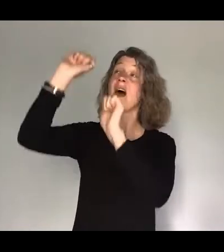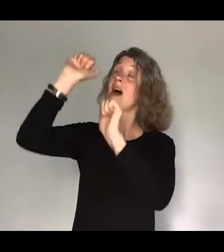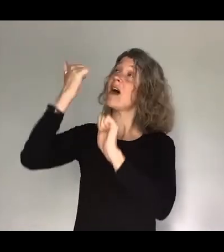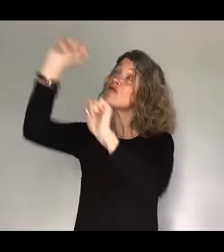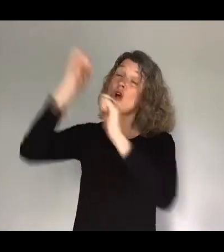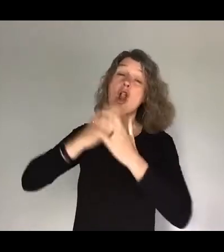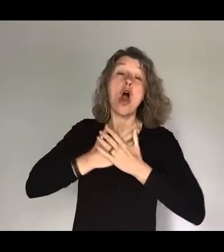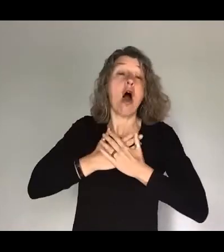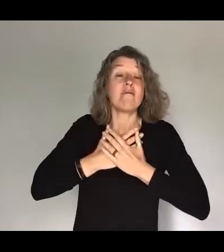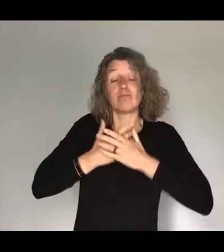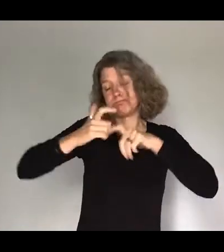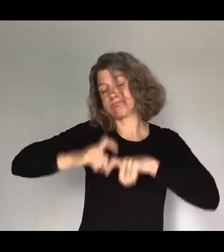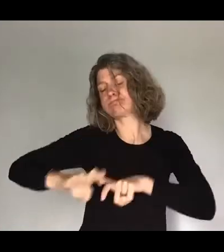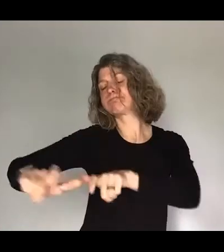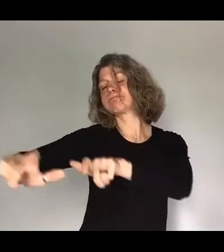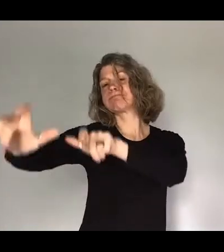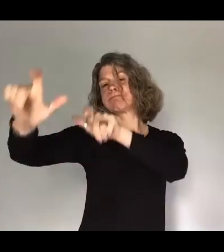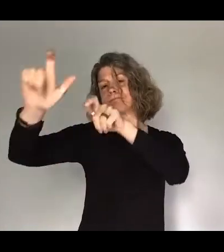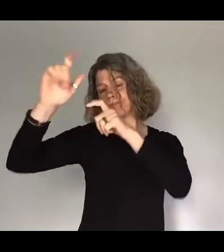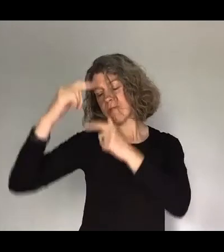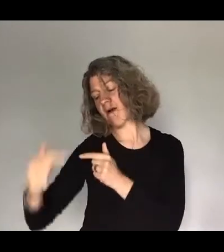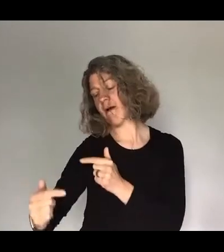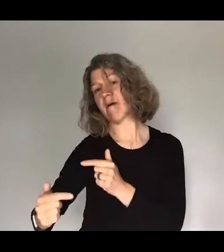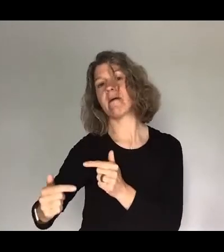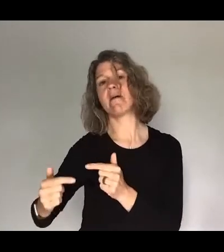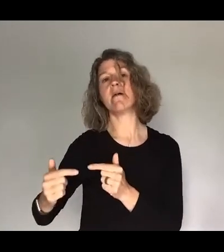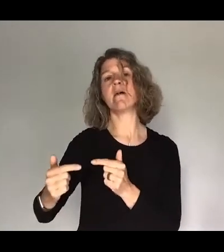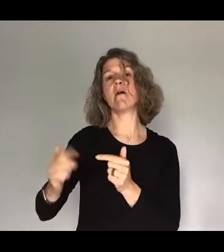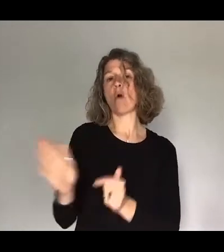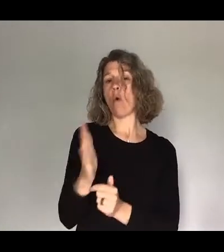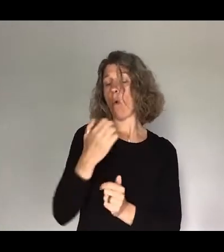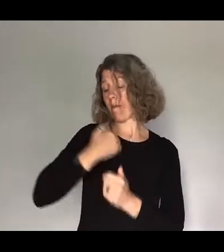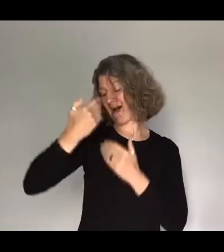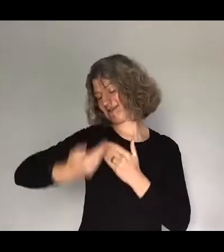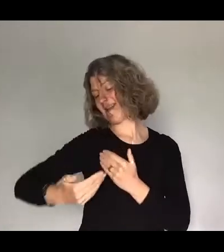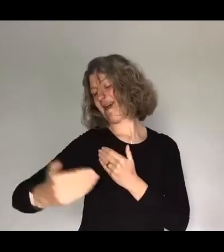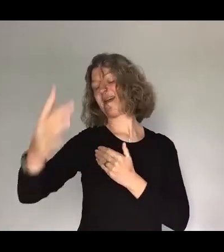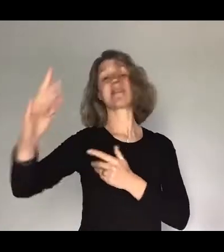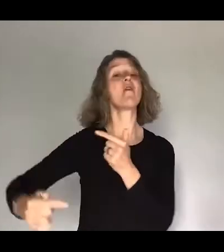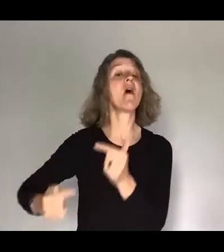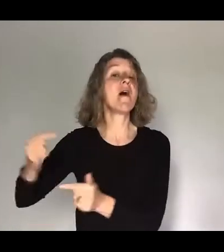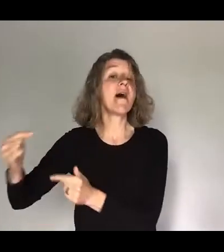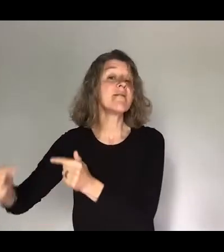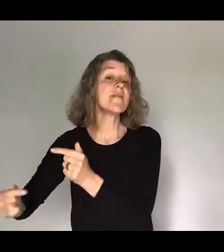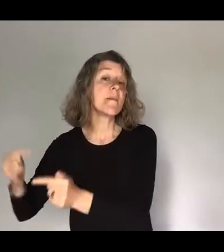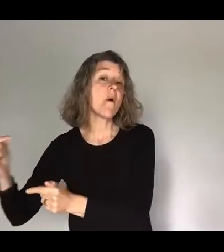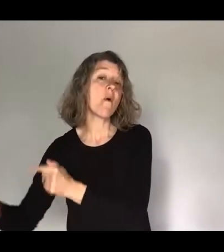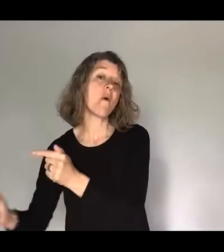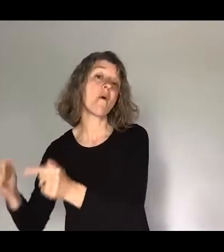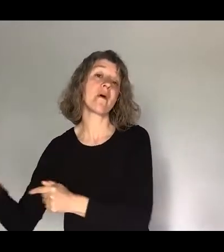love endures For all my days, forevermore Even